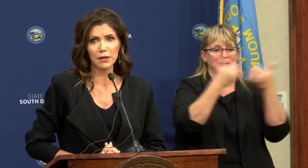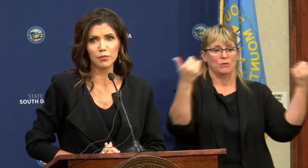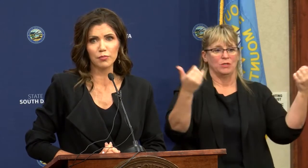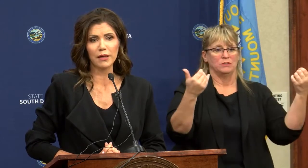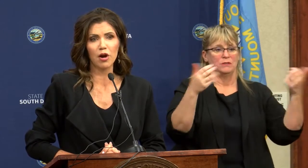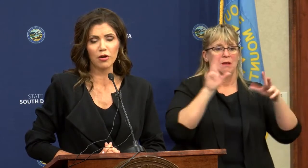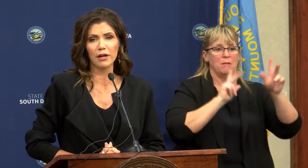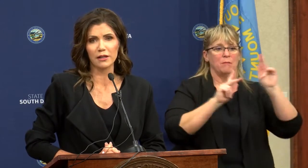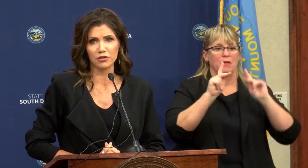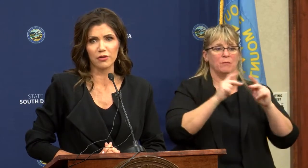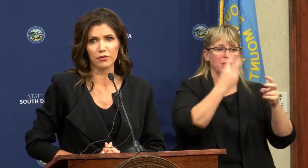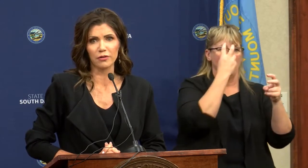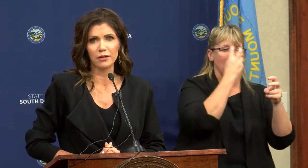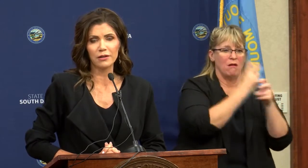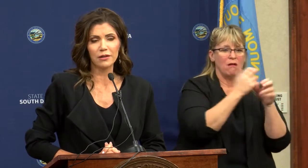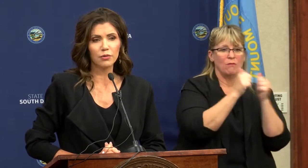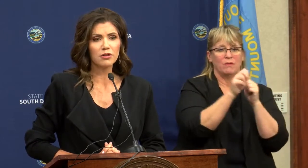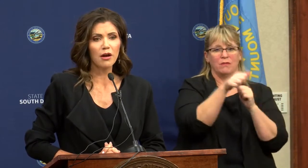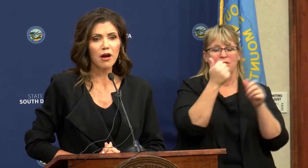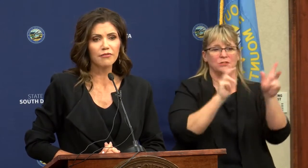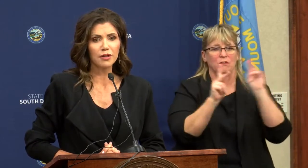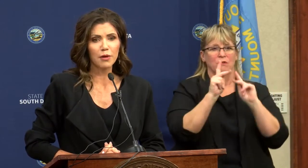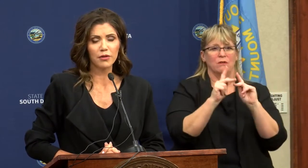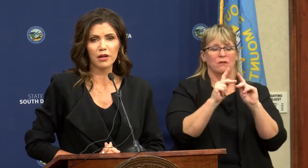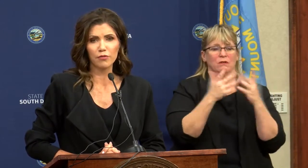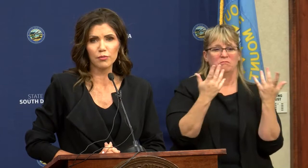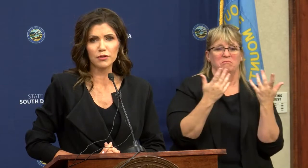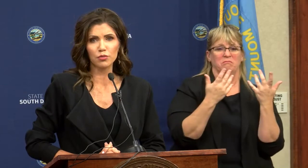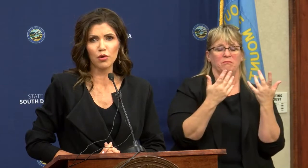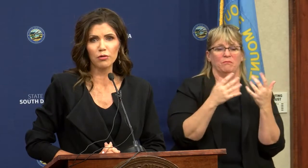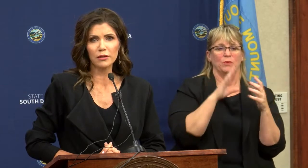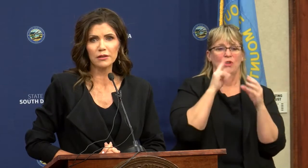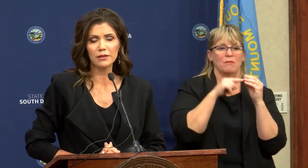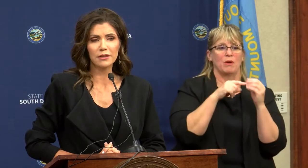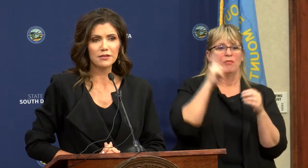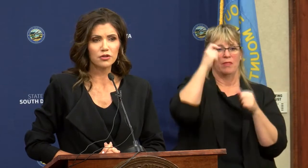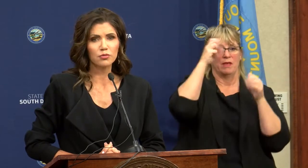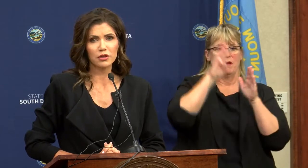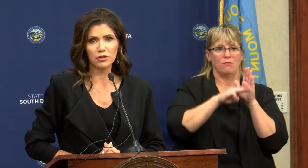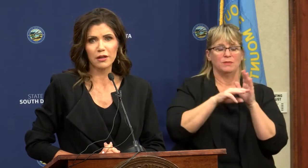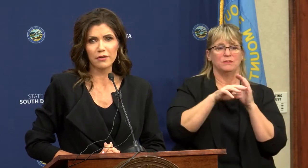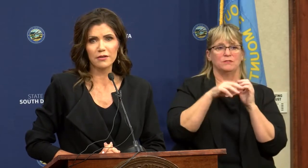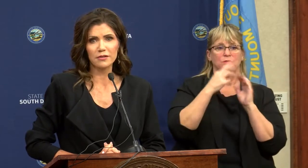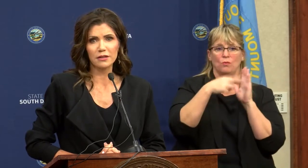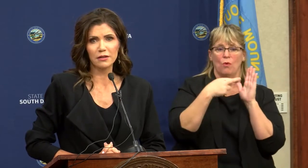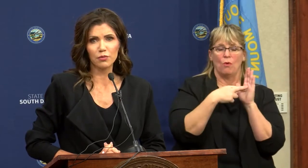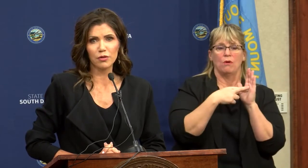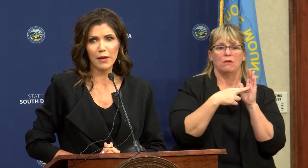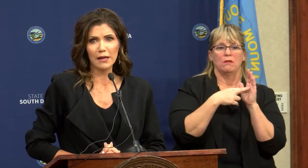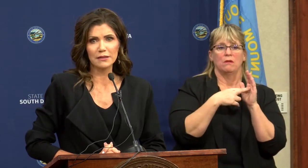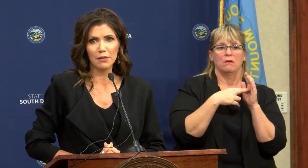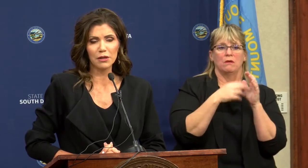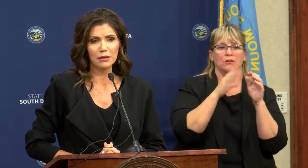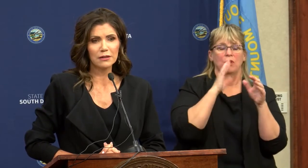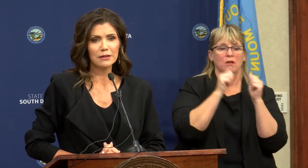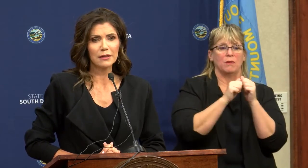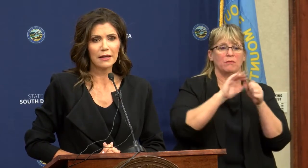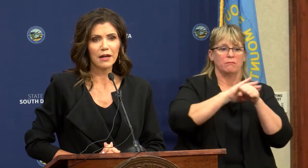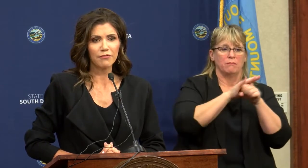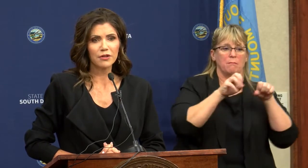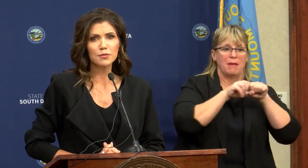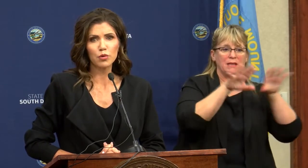a lot of people being hard on each other. We talk often about the government's role in a situation like this and dealing with a pandemic.